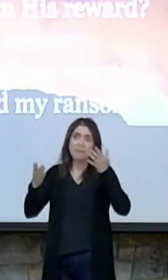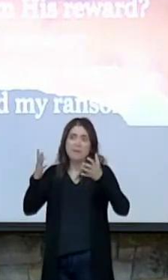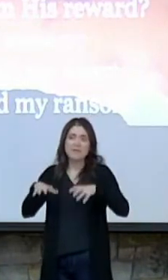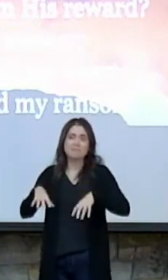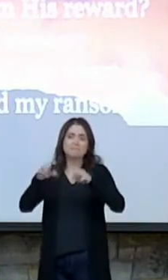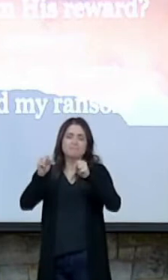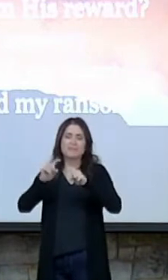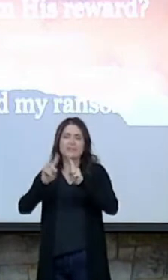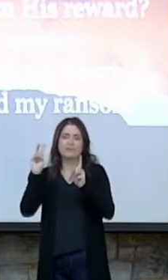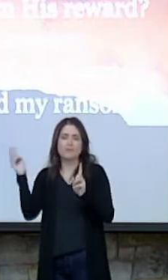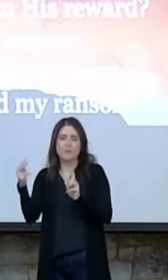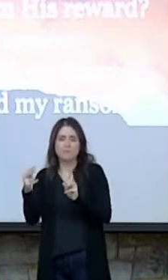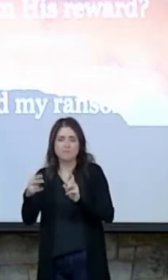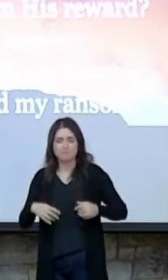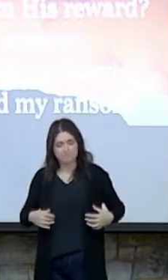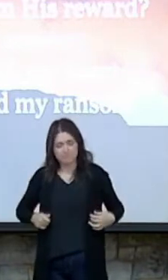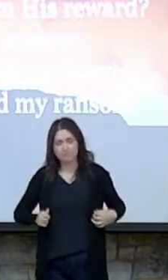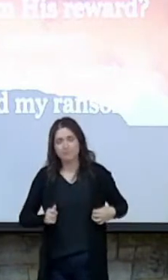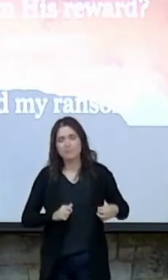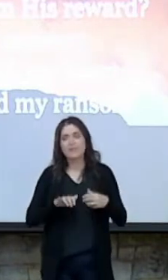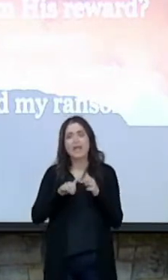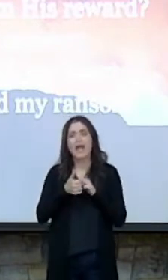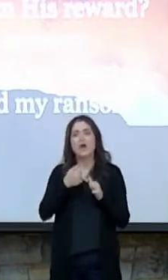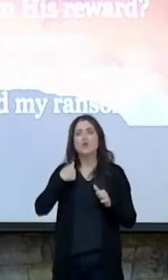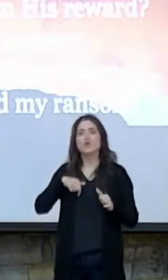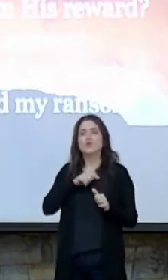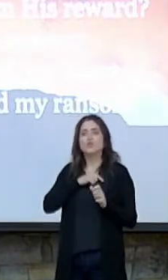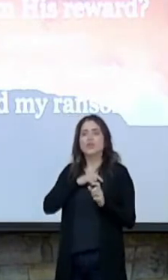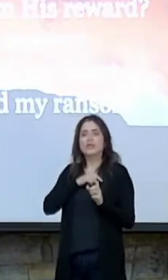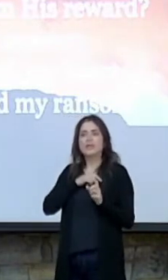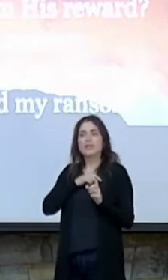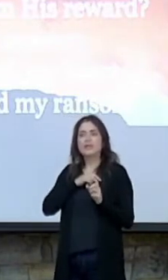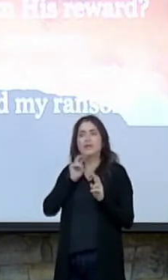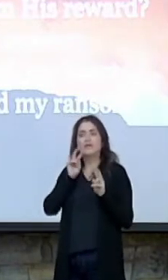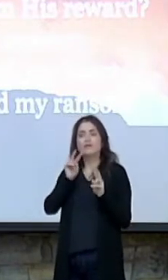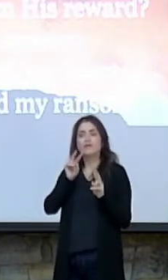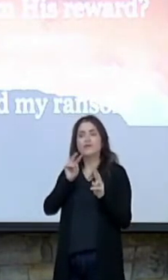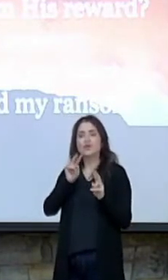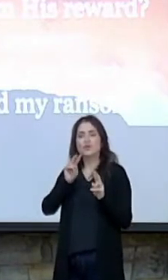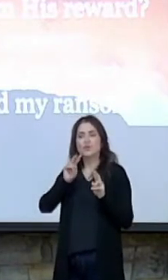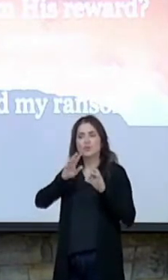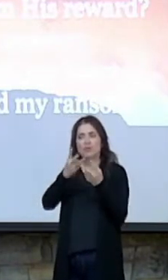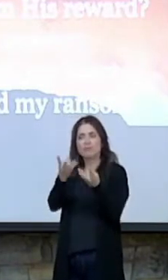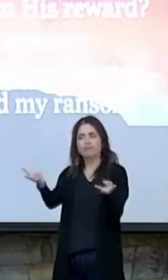another way. How do we view the rest of the world around us?